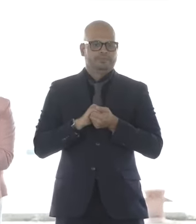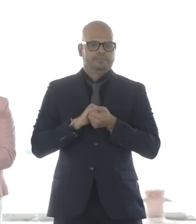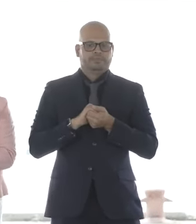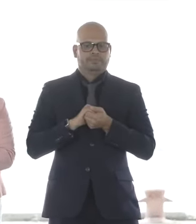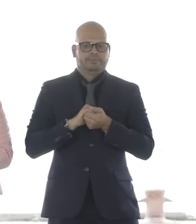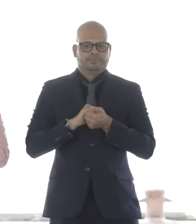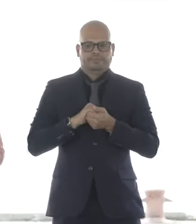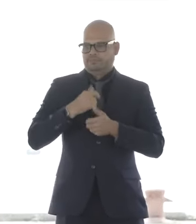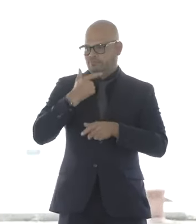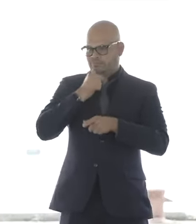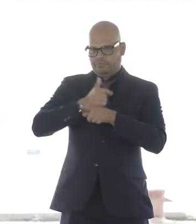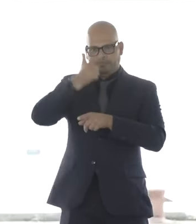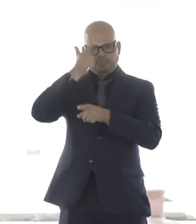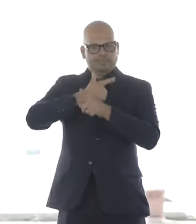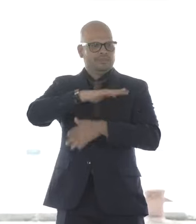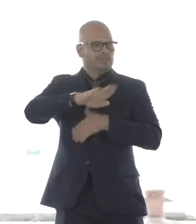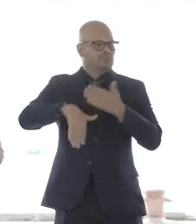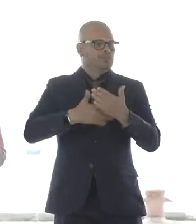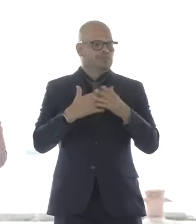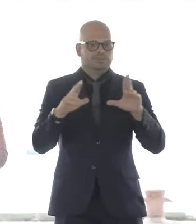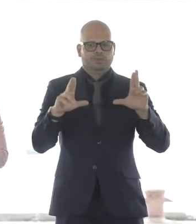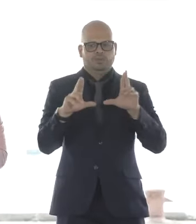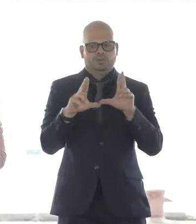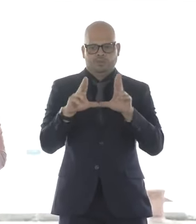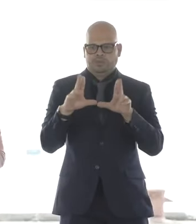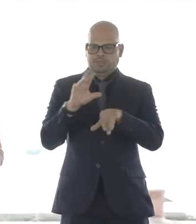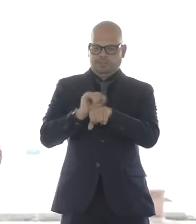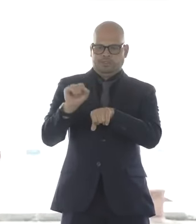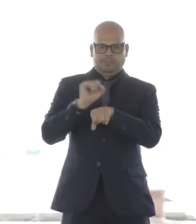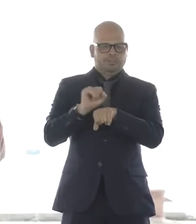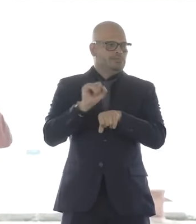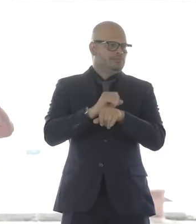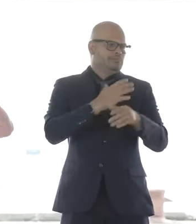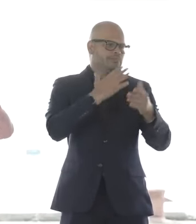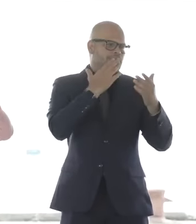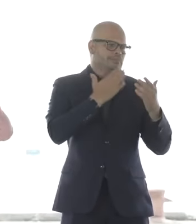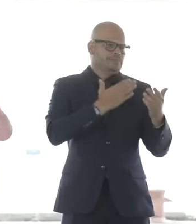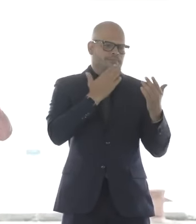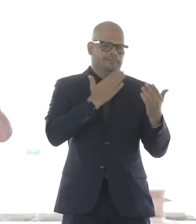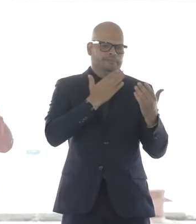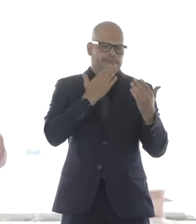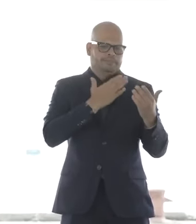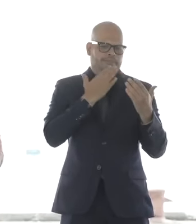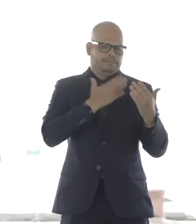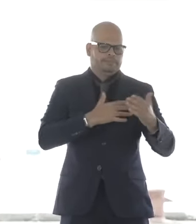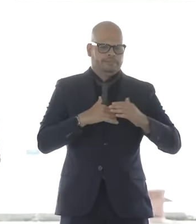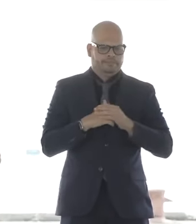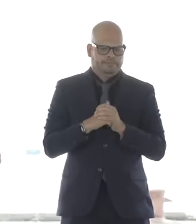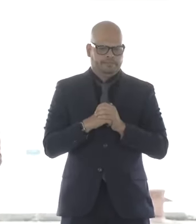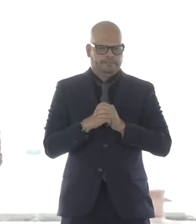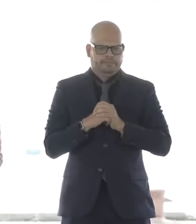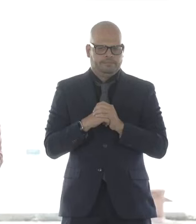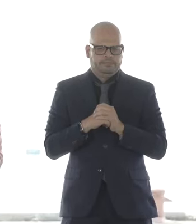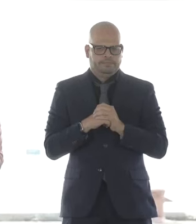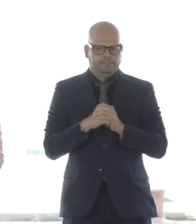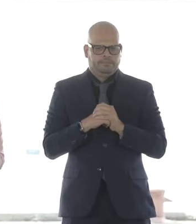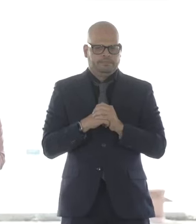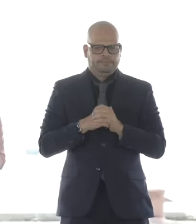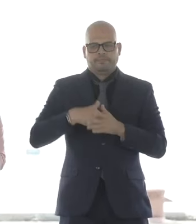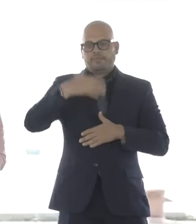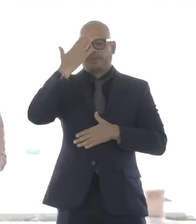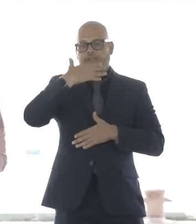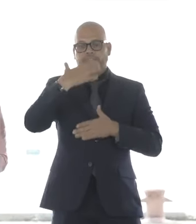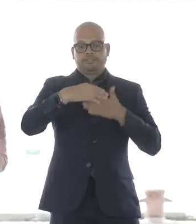To Emily Reichert of the Massachusetts CEC, she's our frontline leader. She's always pushing us forward, supporting our ecosystem